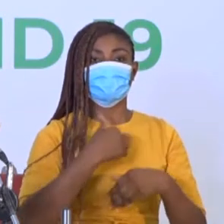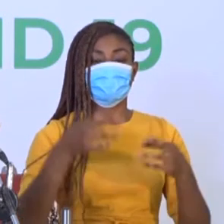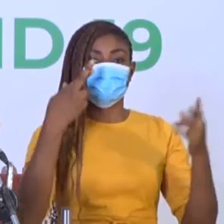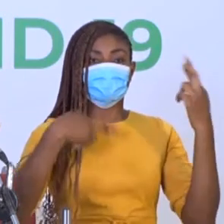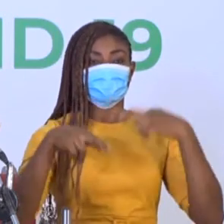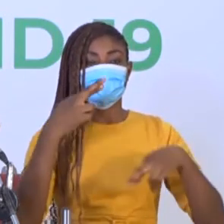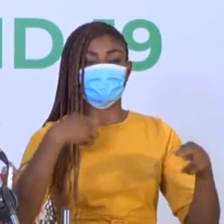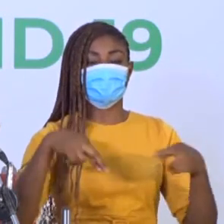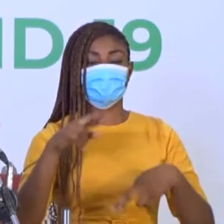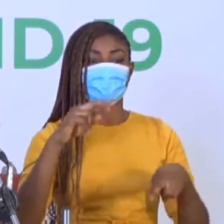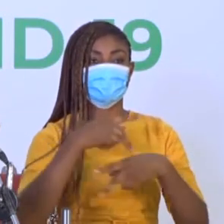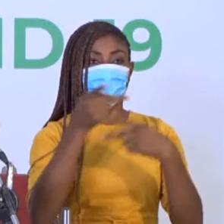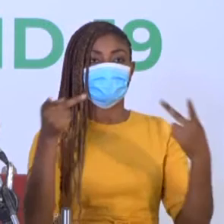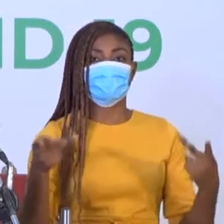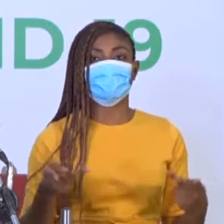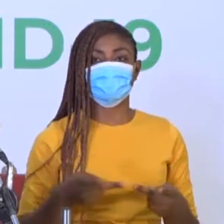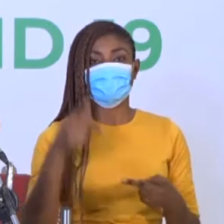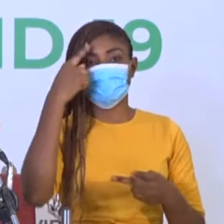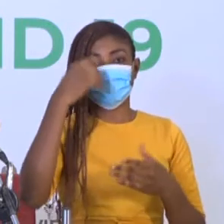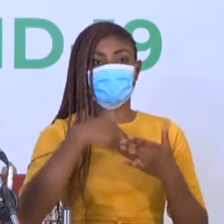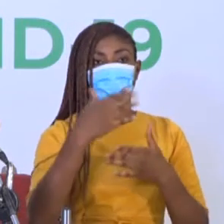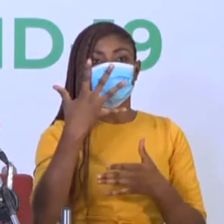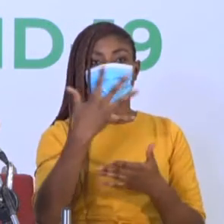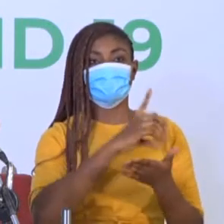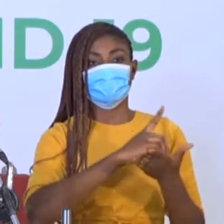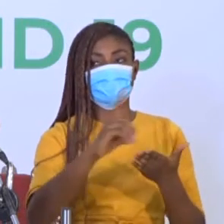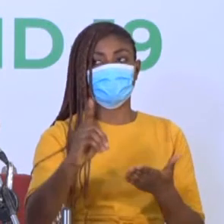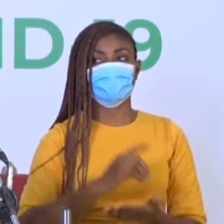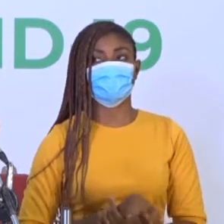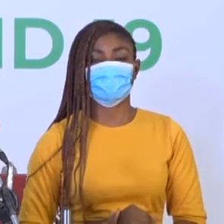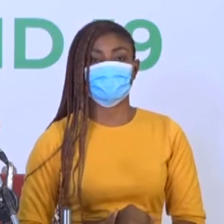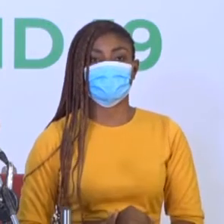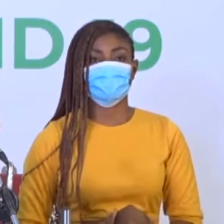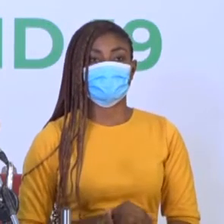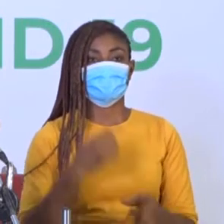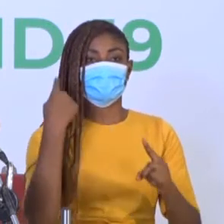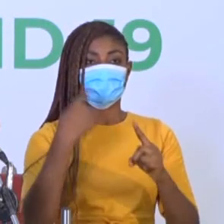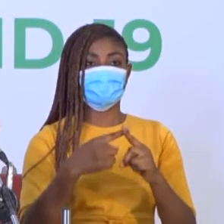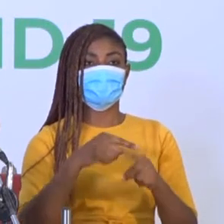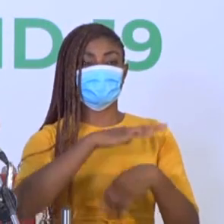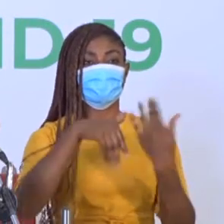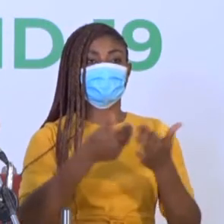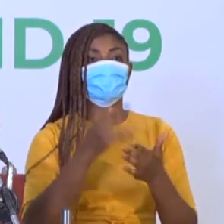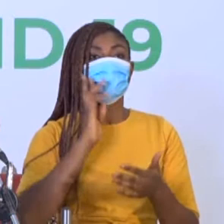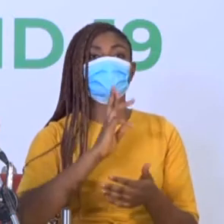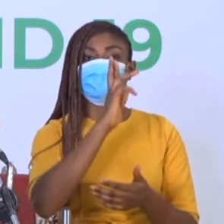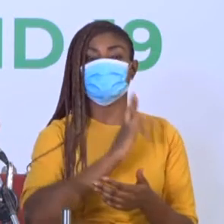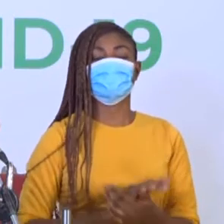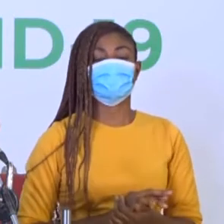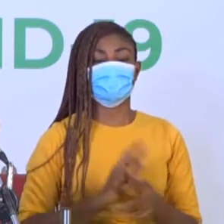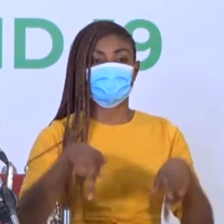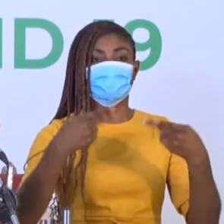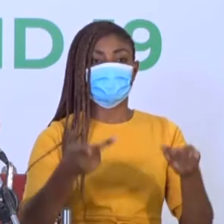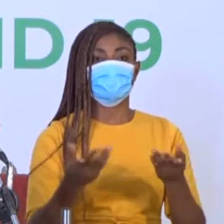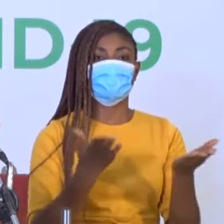venues for the next five weeks. Close all the restaurants except those providing